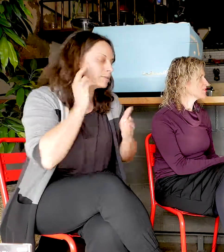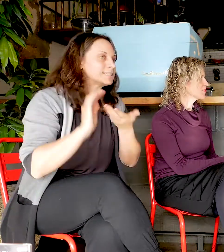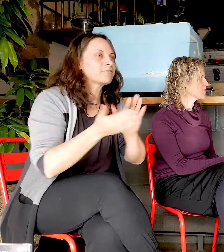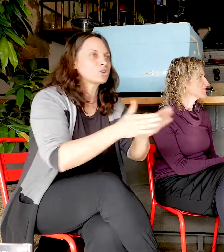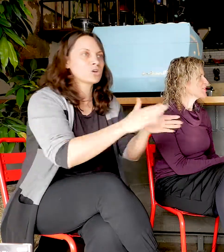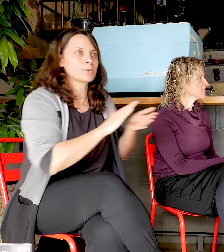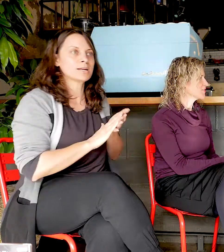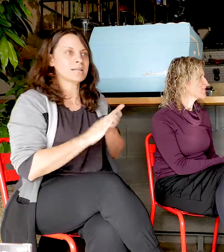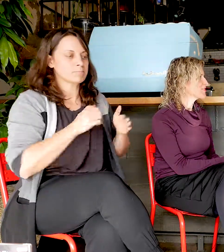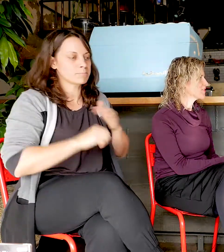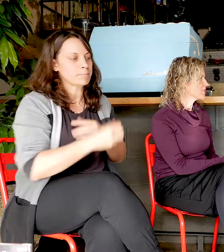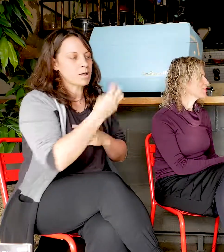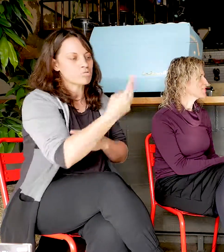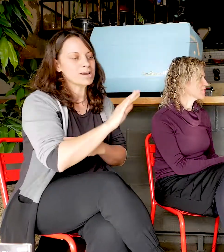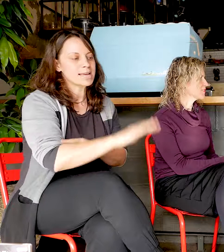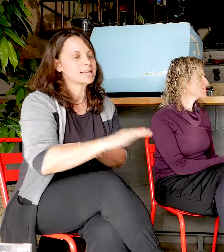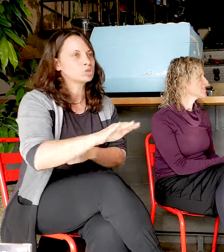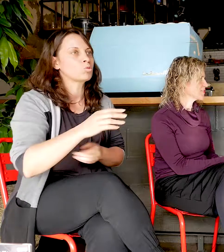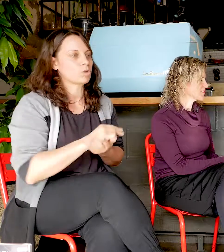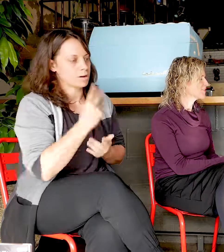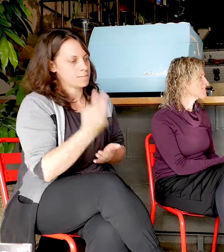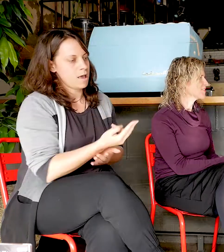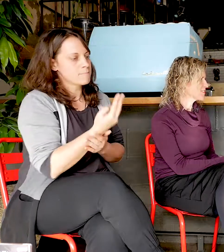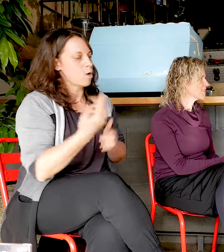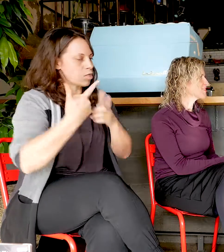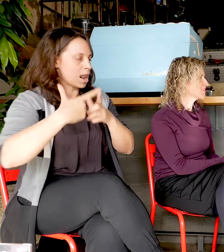which are bilingual so that we use sign language at home to communicate.